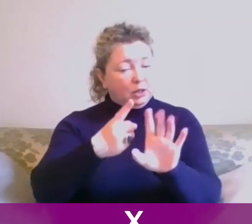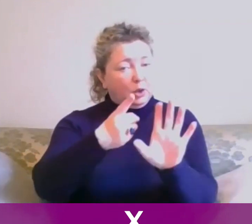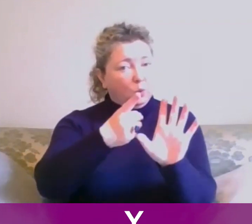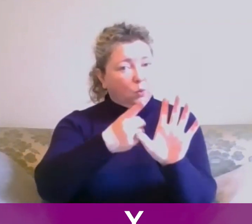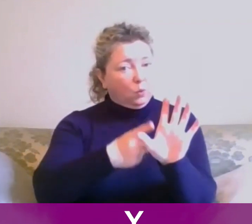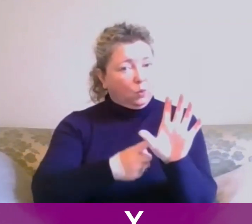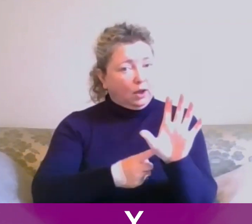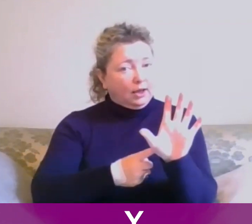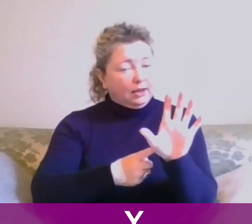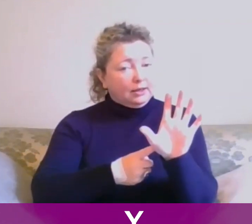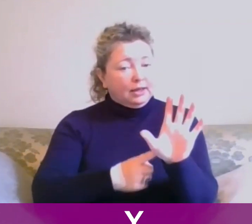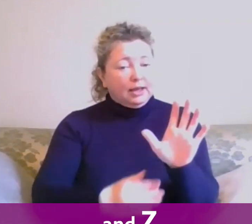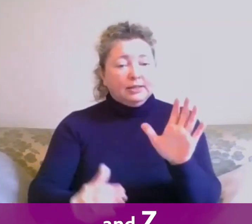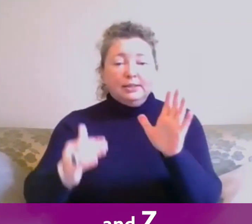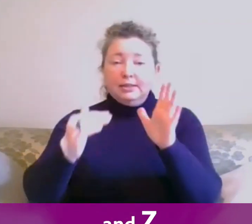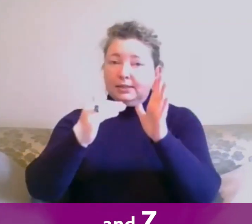Y, and Z.